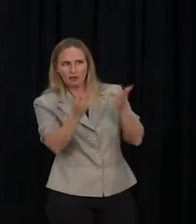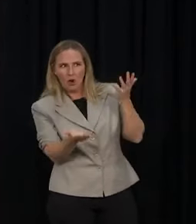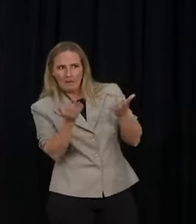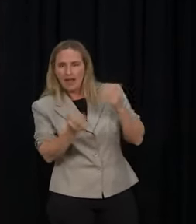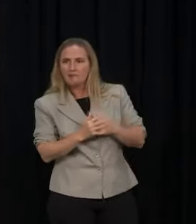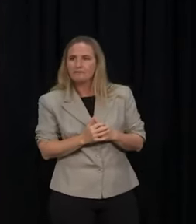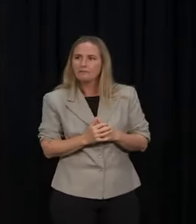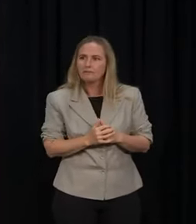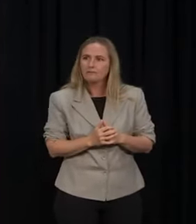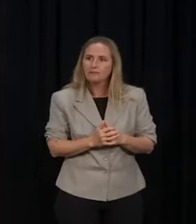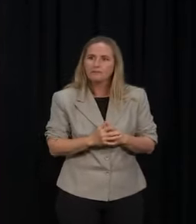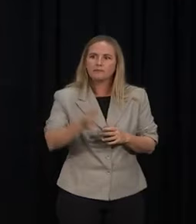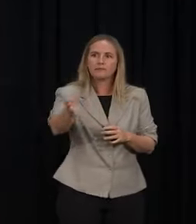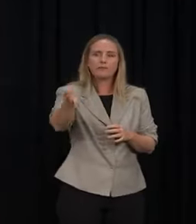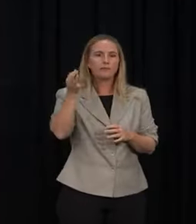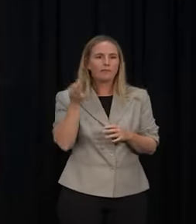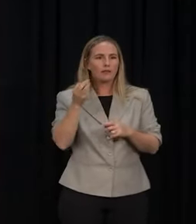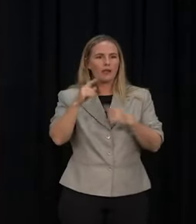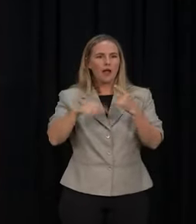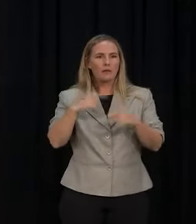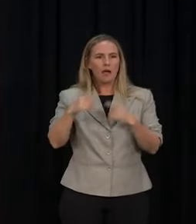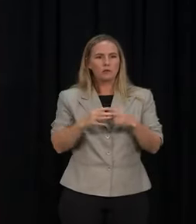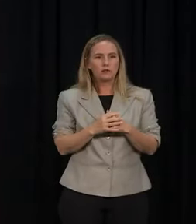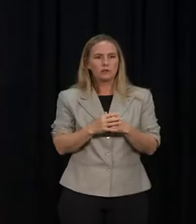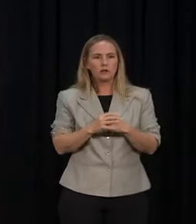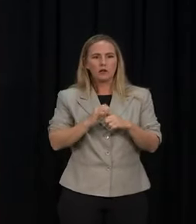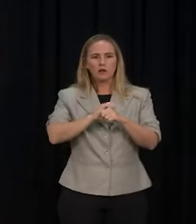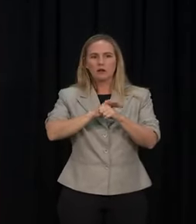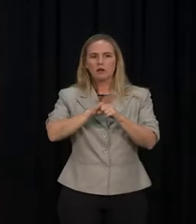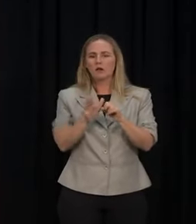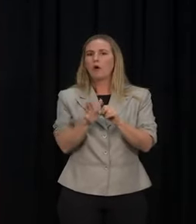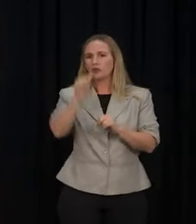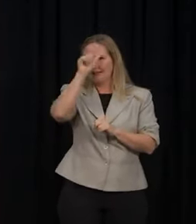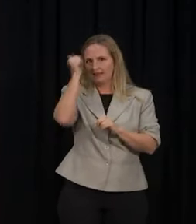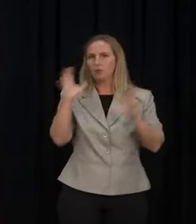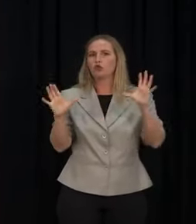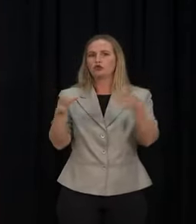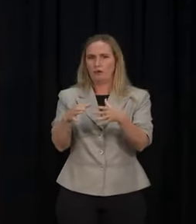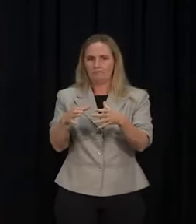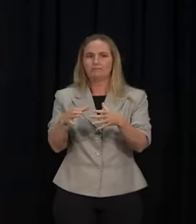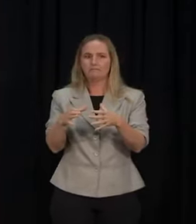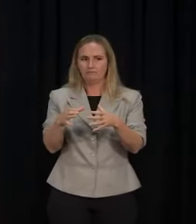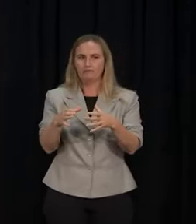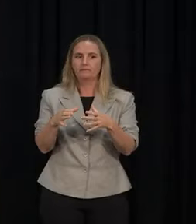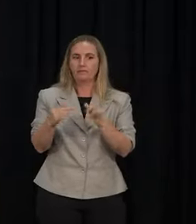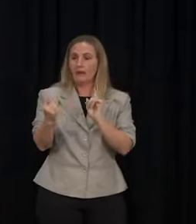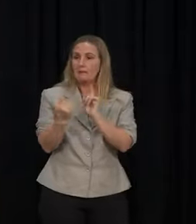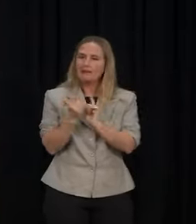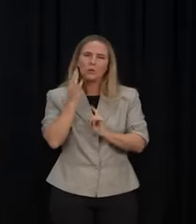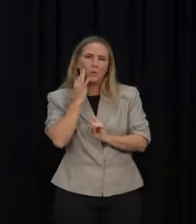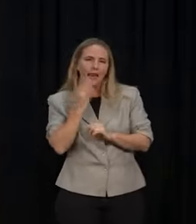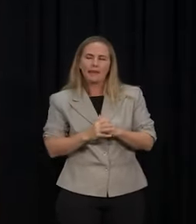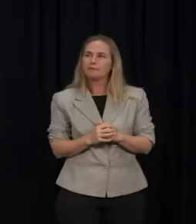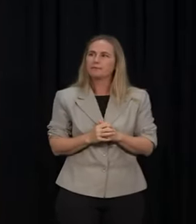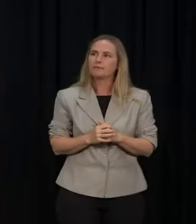Sir David Skegg's group? No, we tend to undertake that advice on papers in between time. We